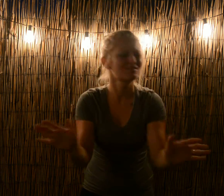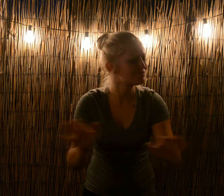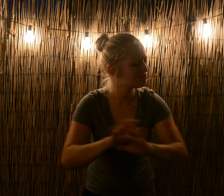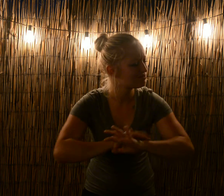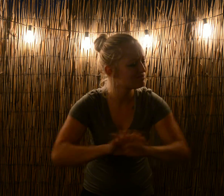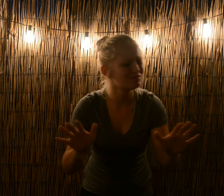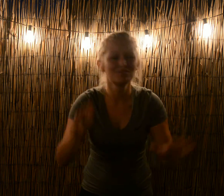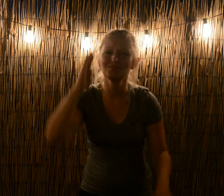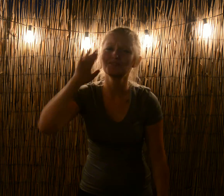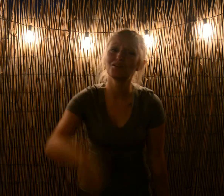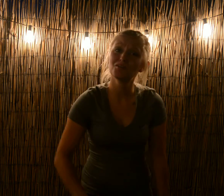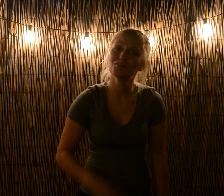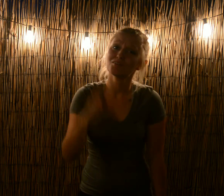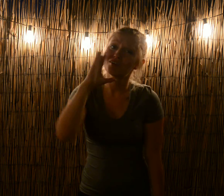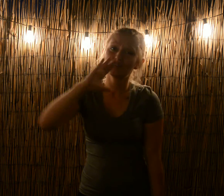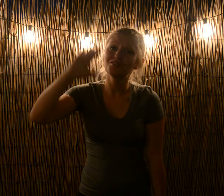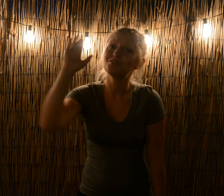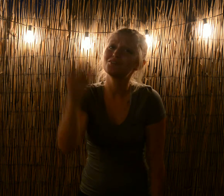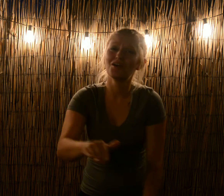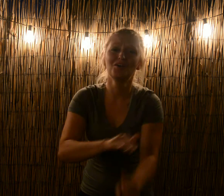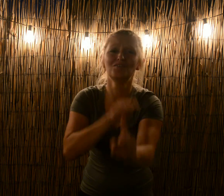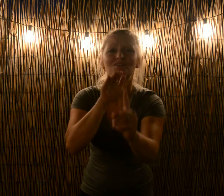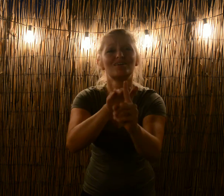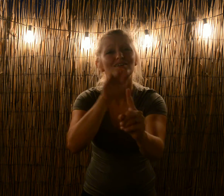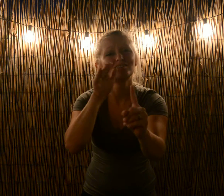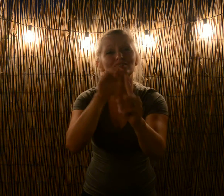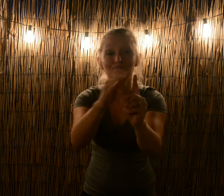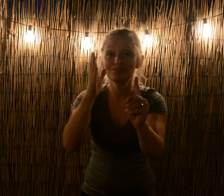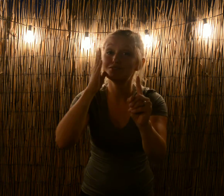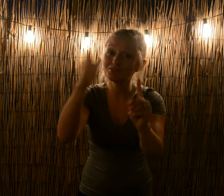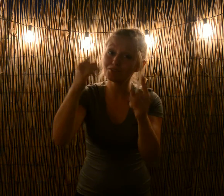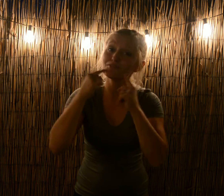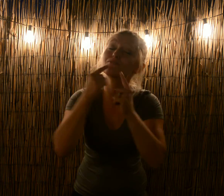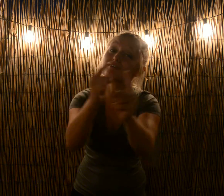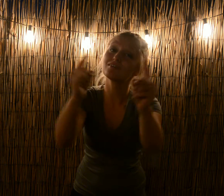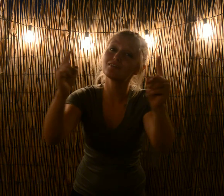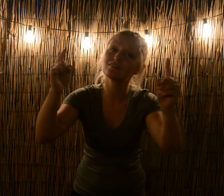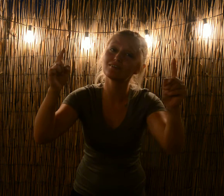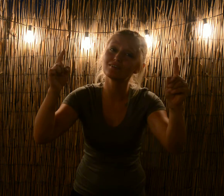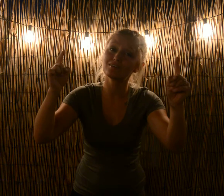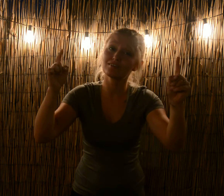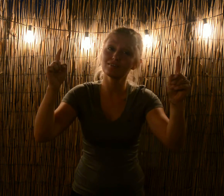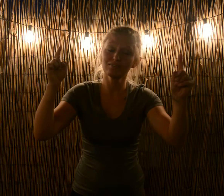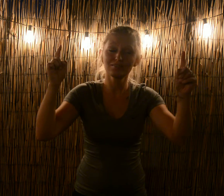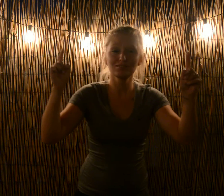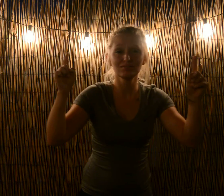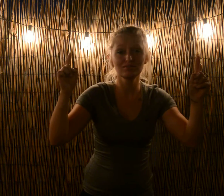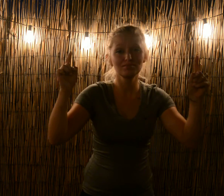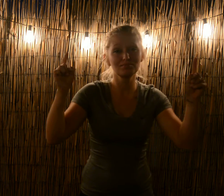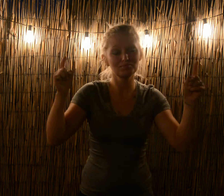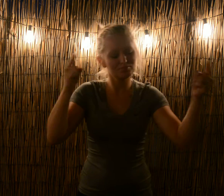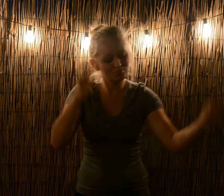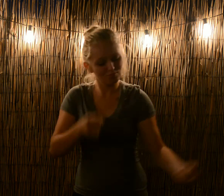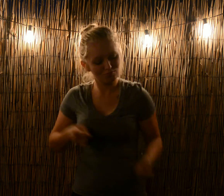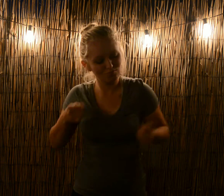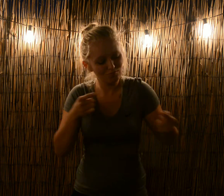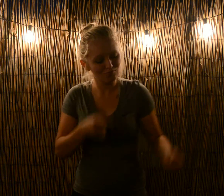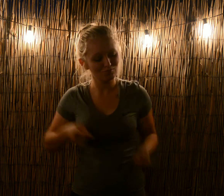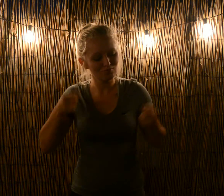You know it, you know it Still rise Just fight it, just fight it